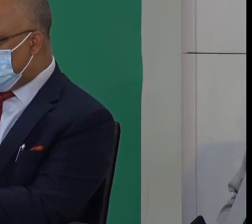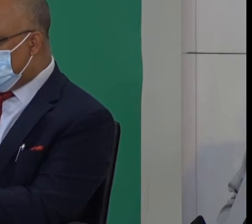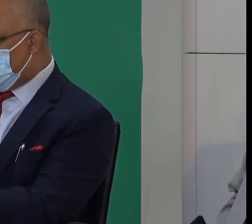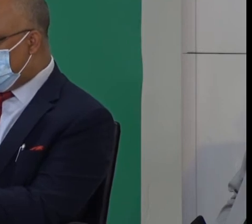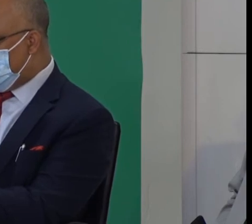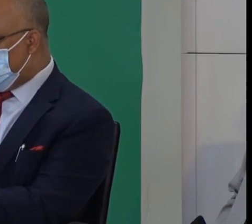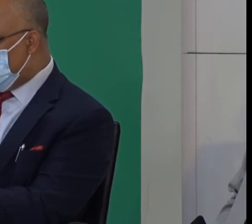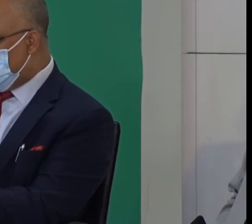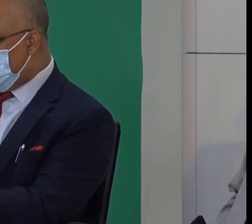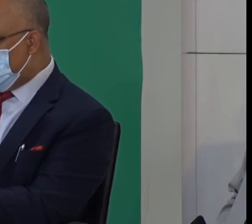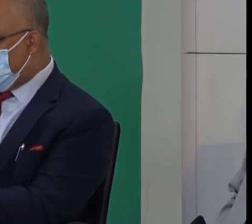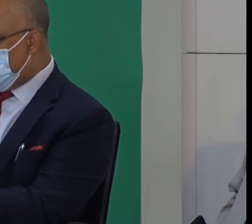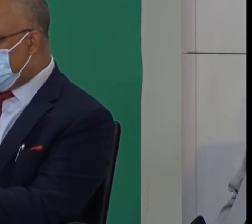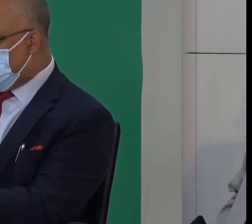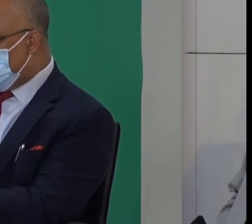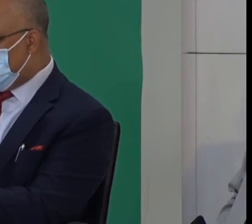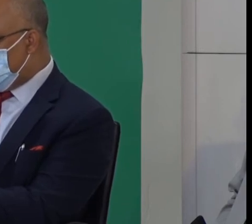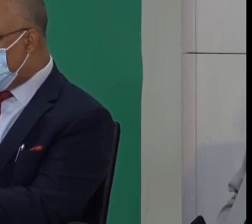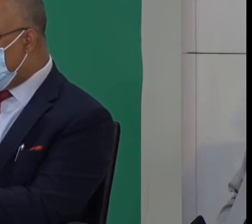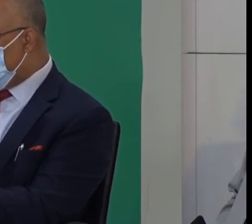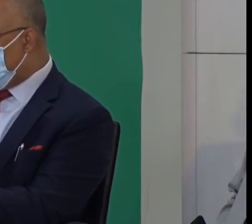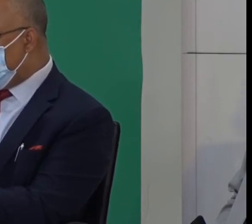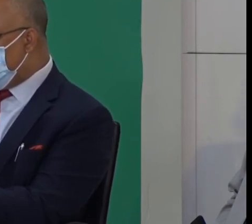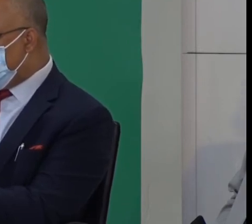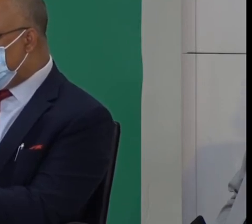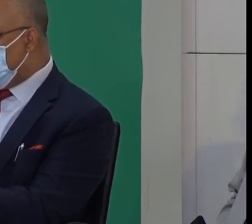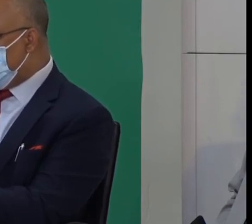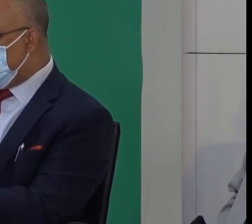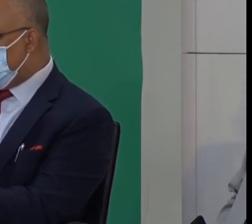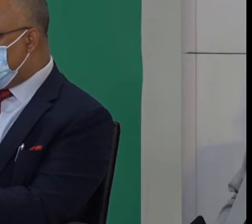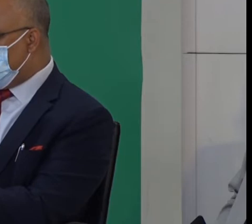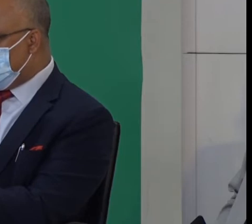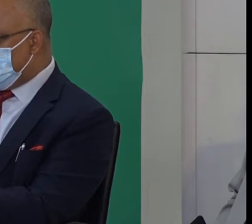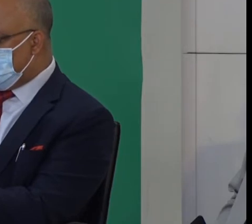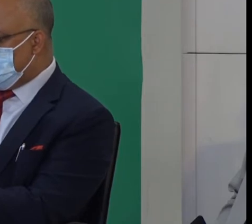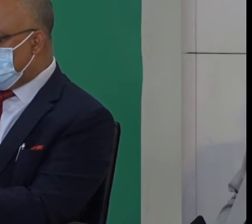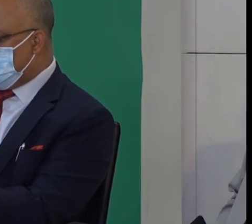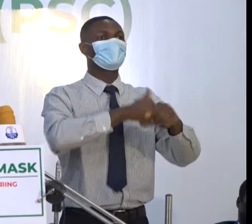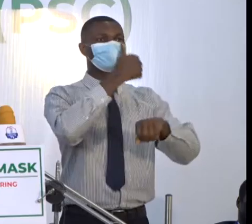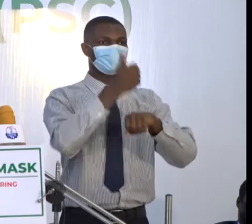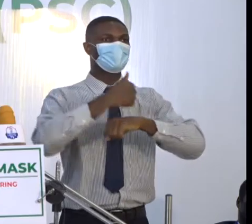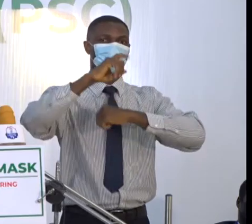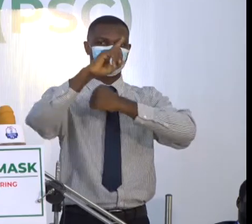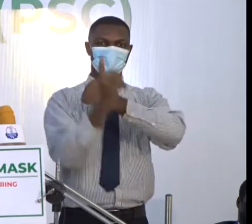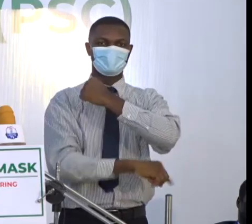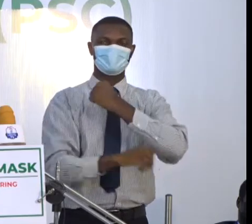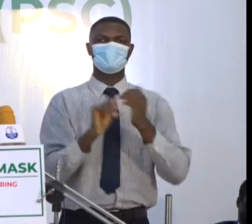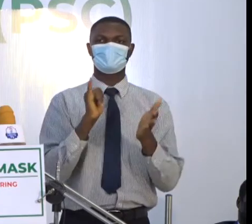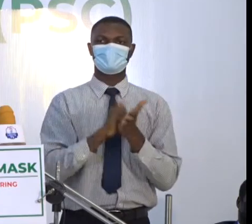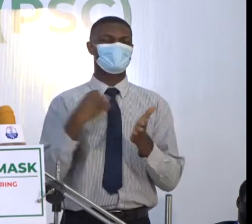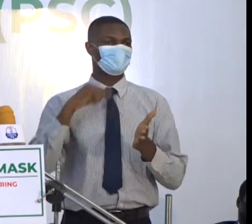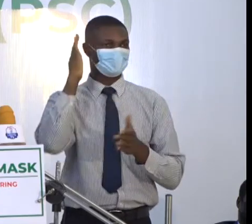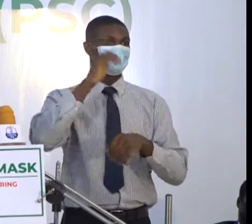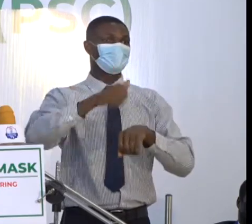suspensions and to activate the new sanctions that we are going to put in place on these